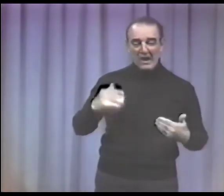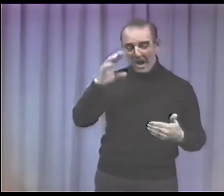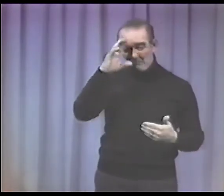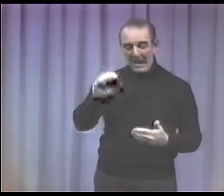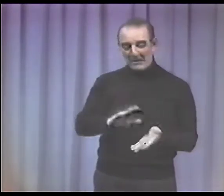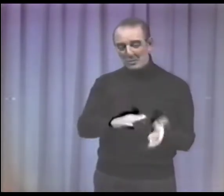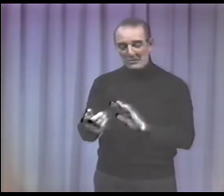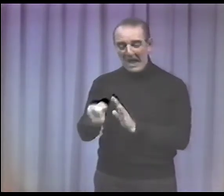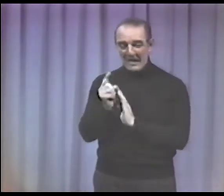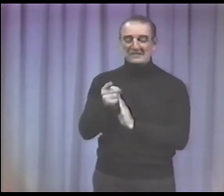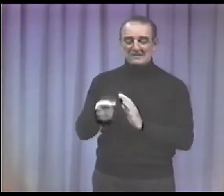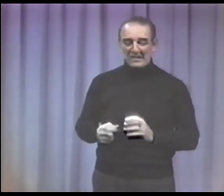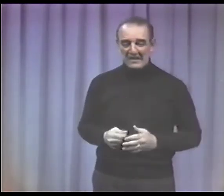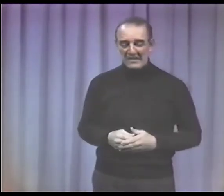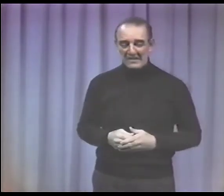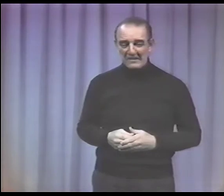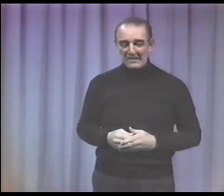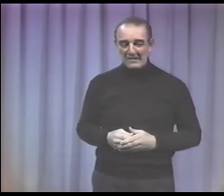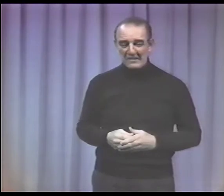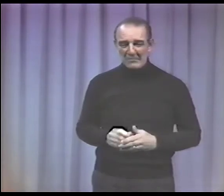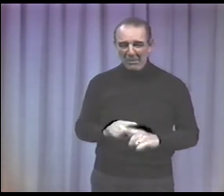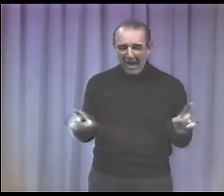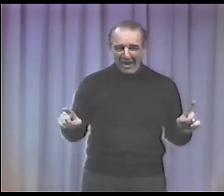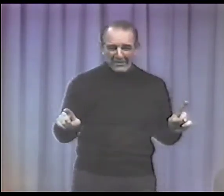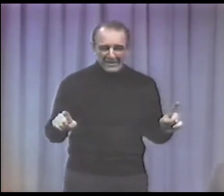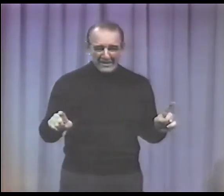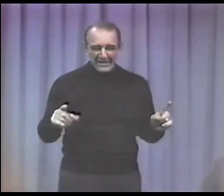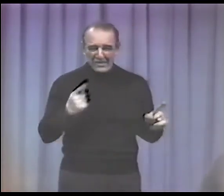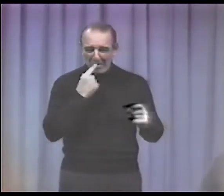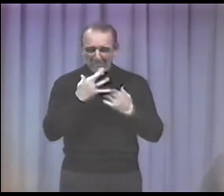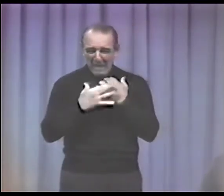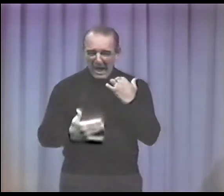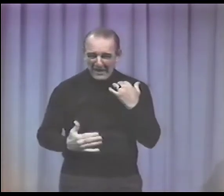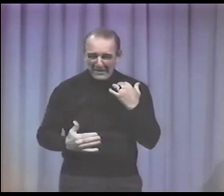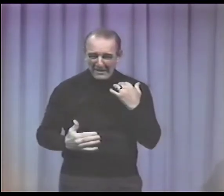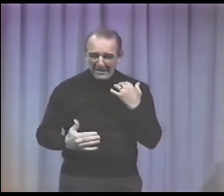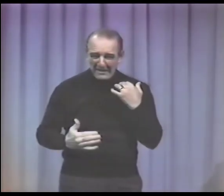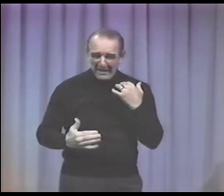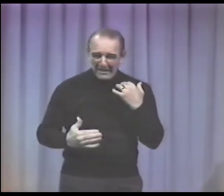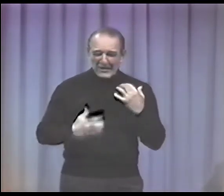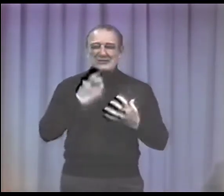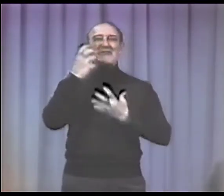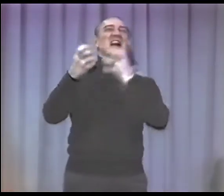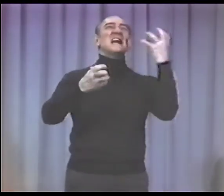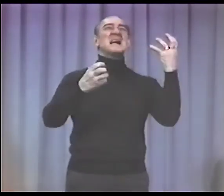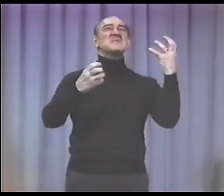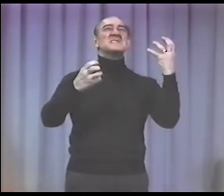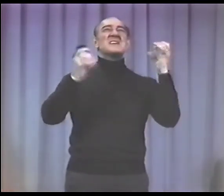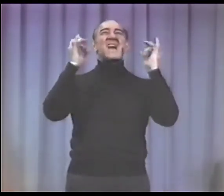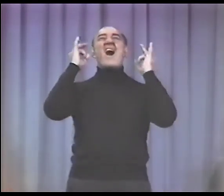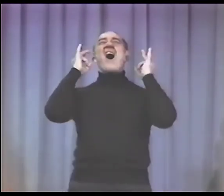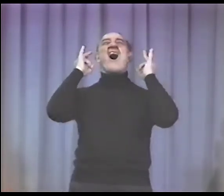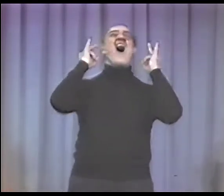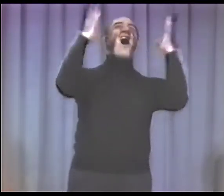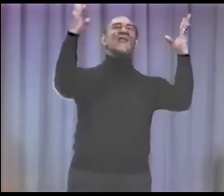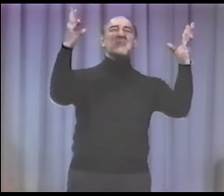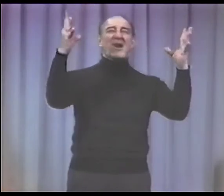what would be better? It would be better for that young man to die in that instant, but all the blood,